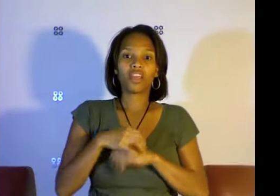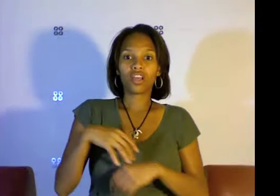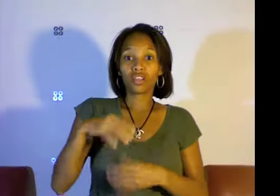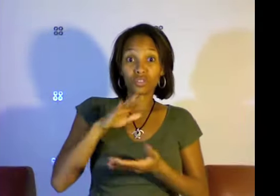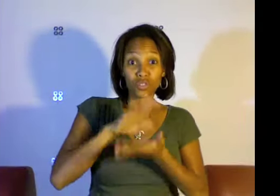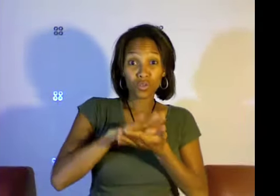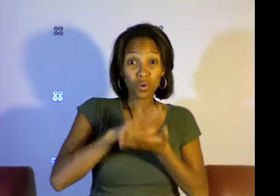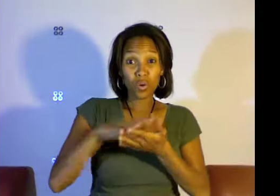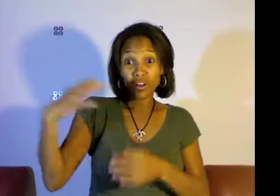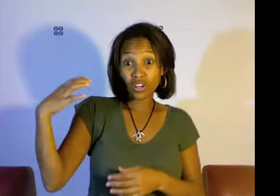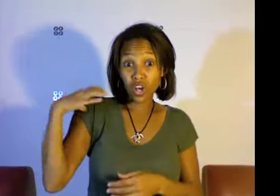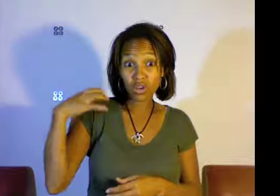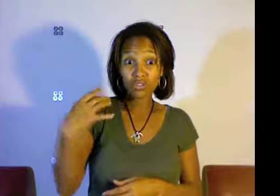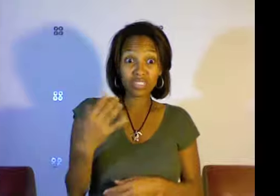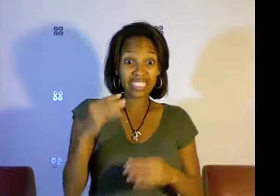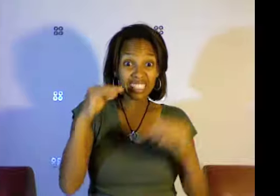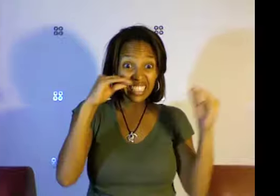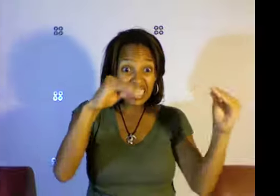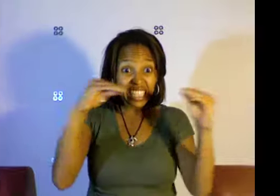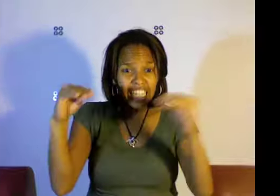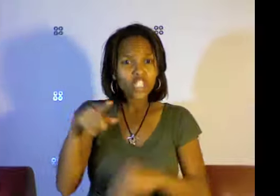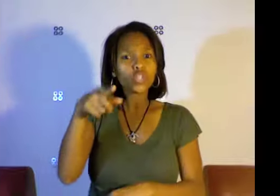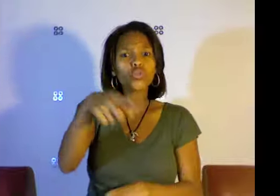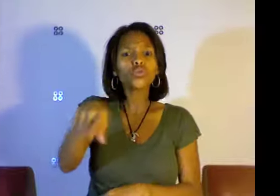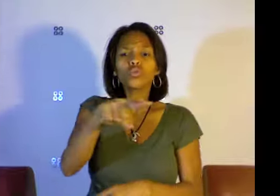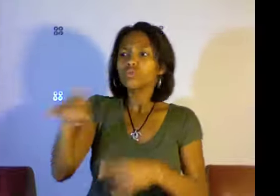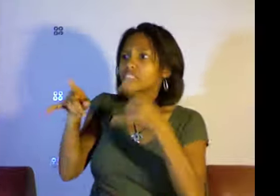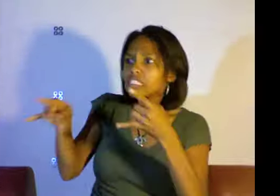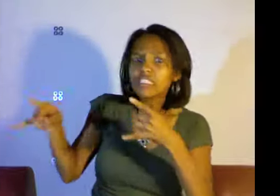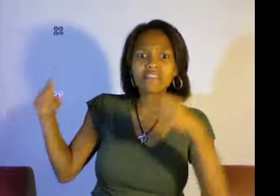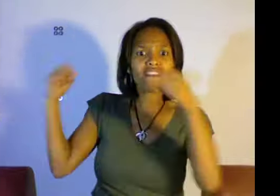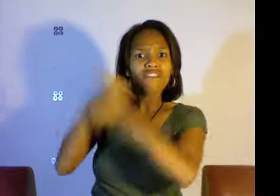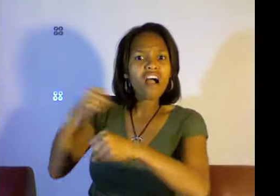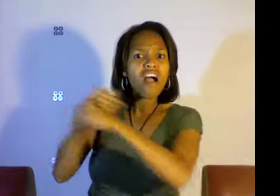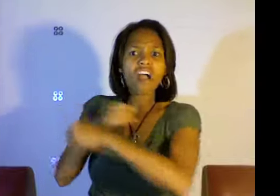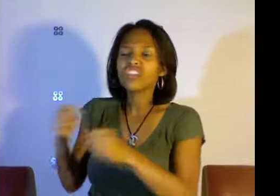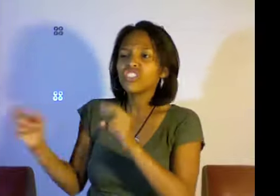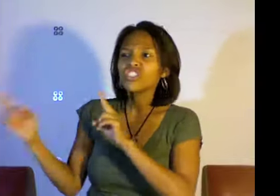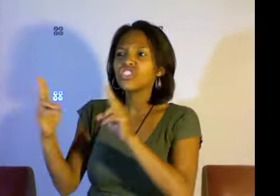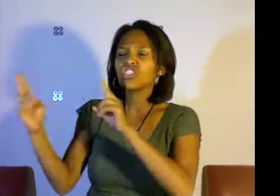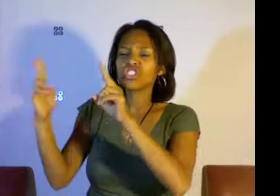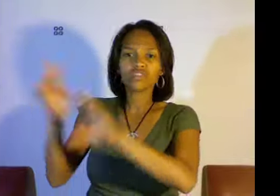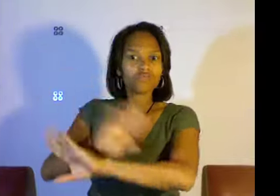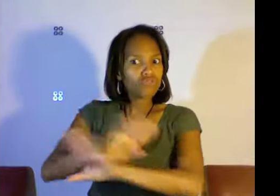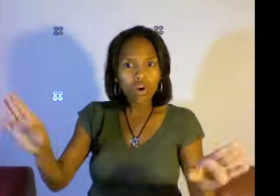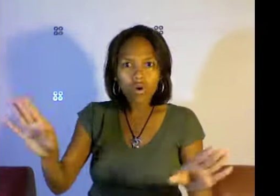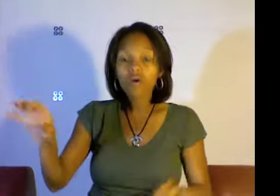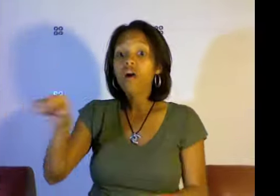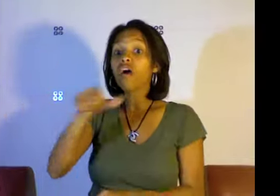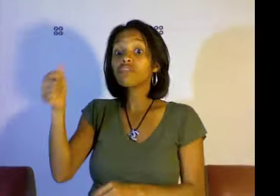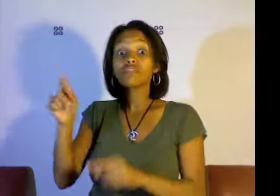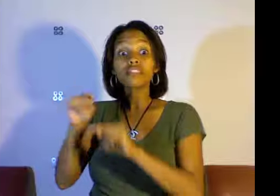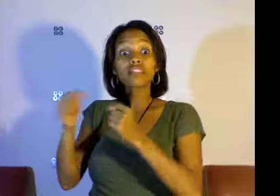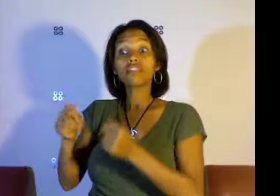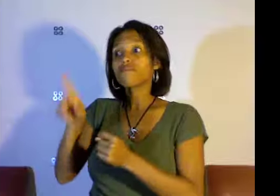These young people need to develop their athletic prowess as well as their sportsmanlike conduct.